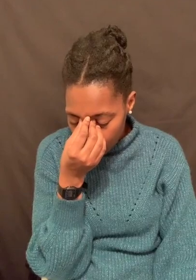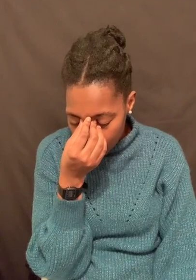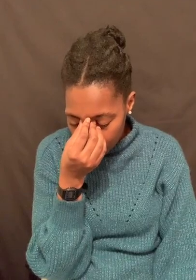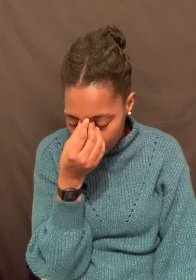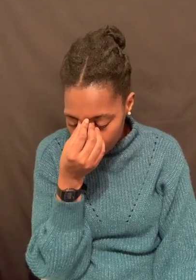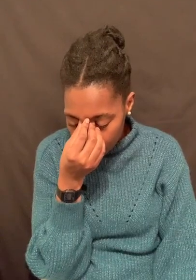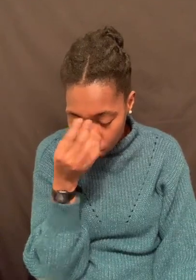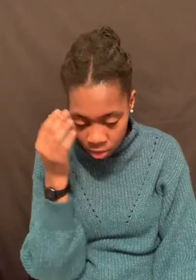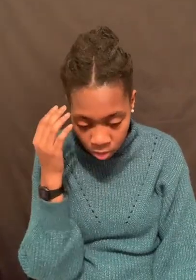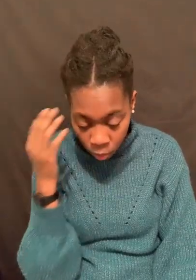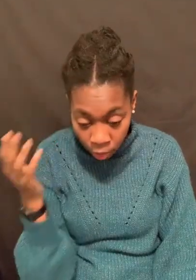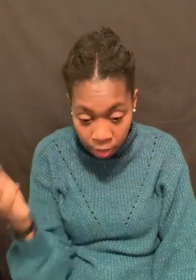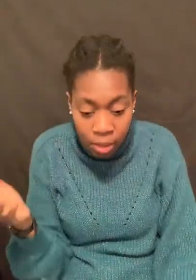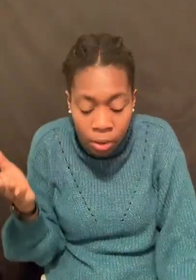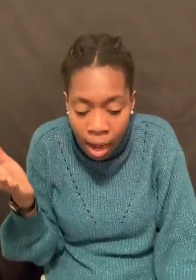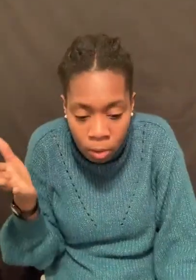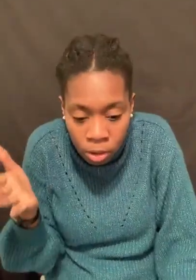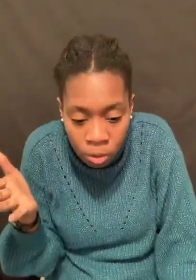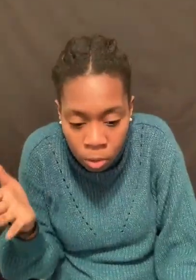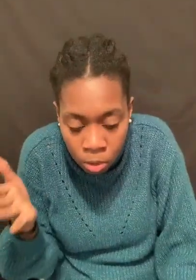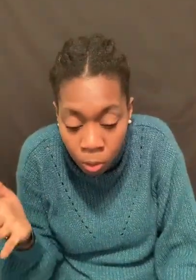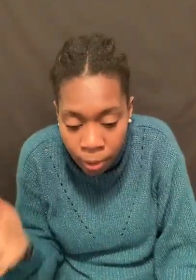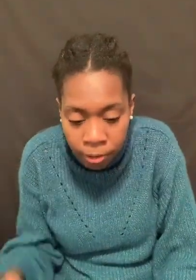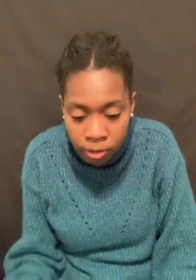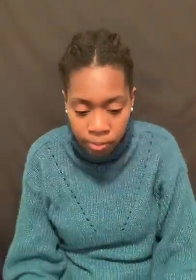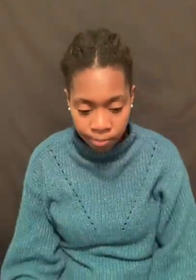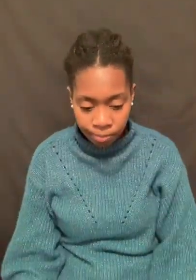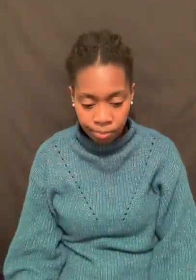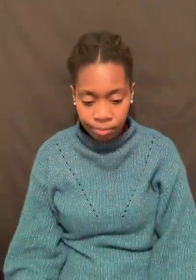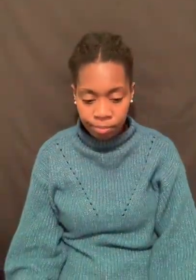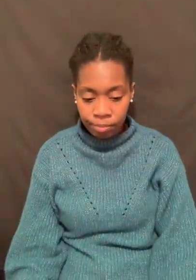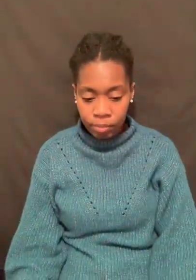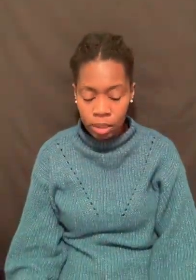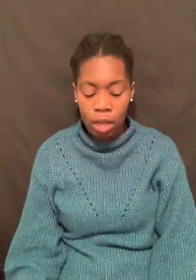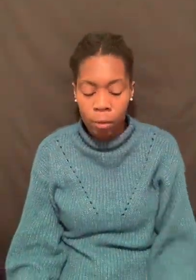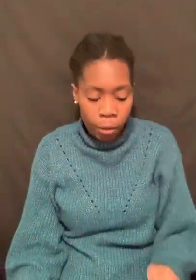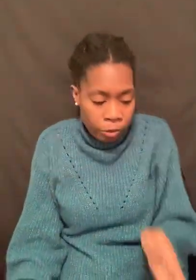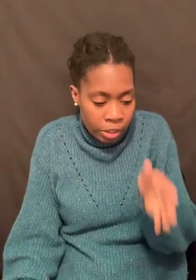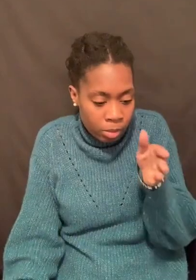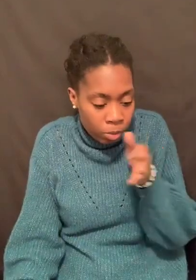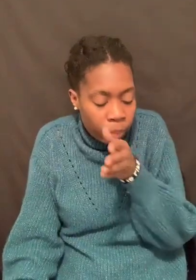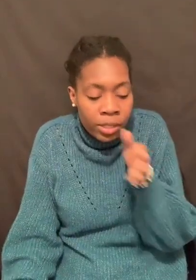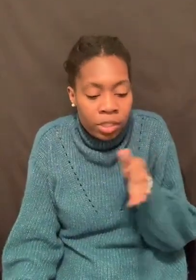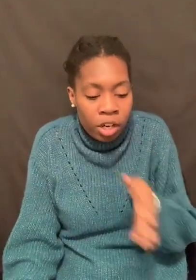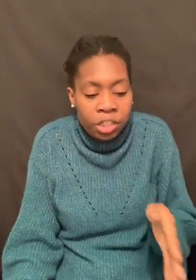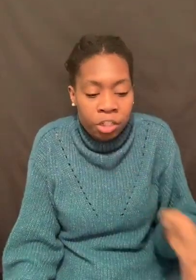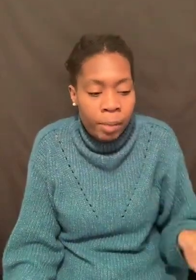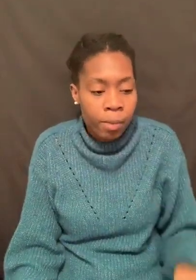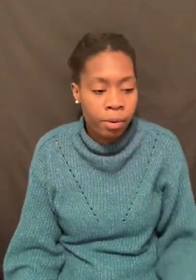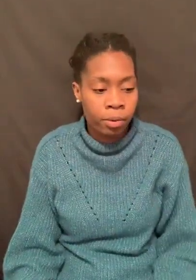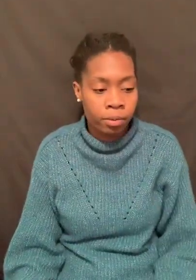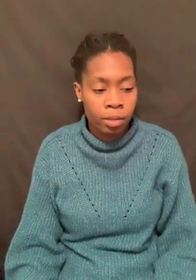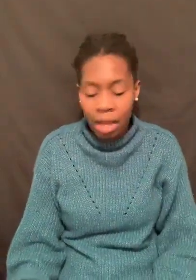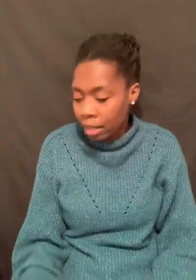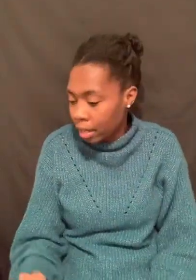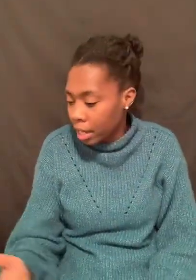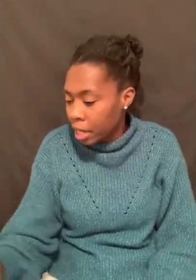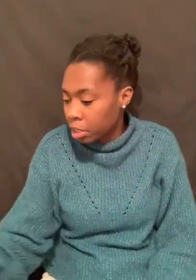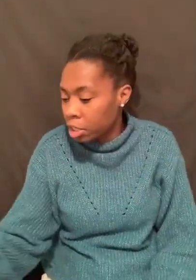I mean, it was just words. It was just words. Like, words just printed on a sheet of paper. Like any other